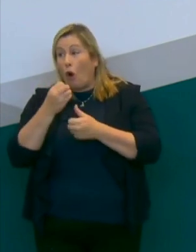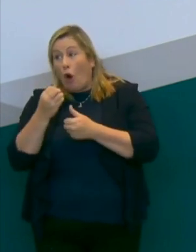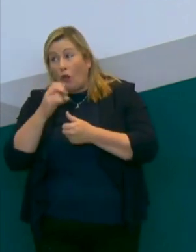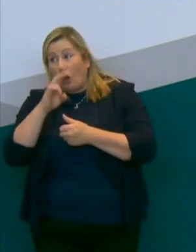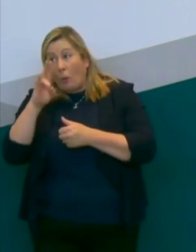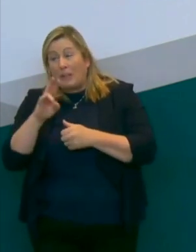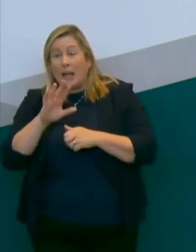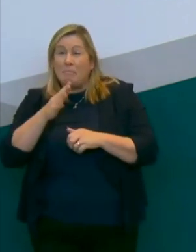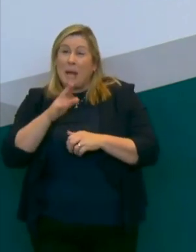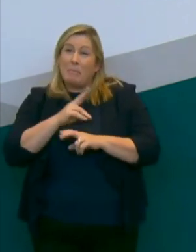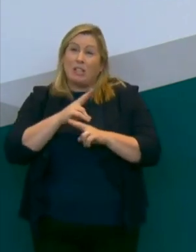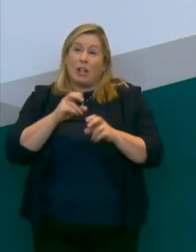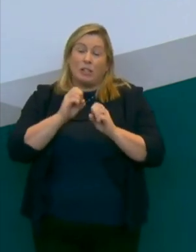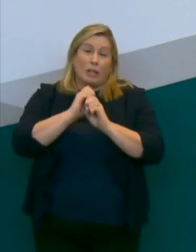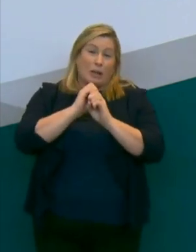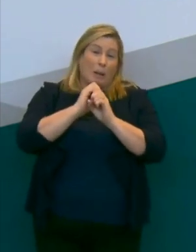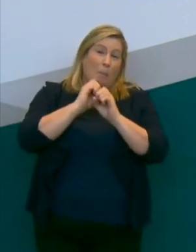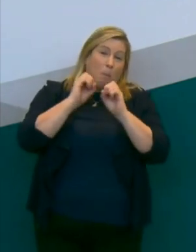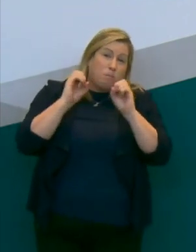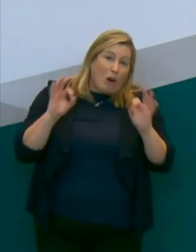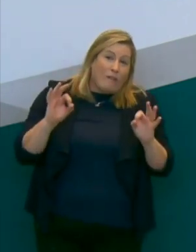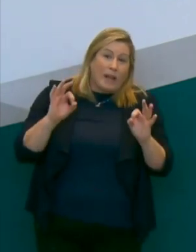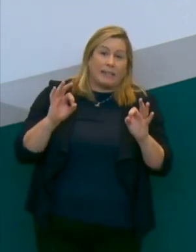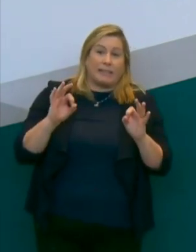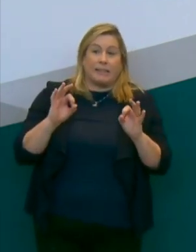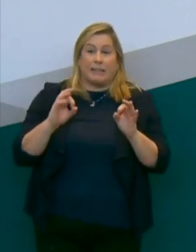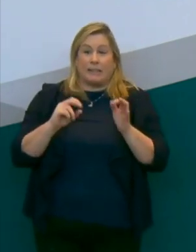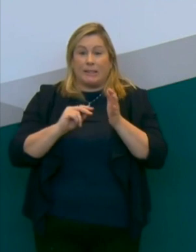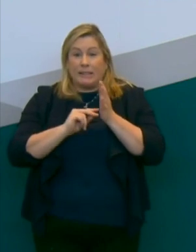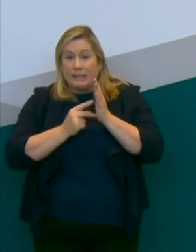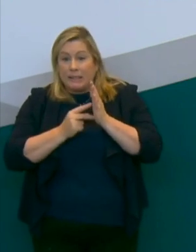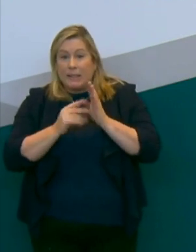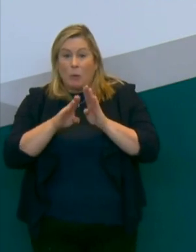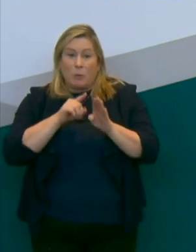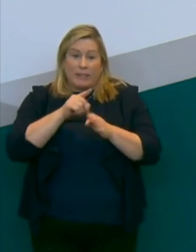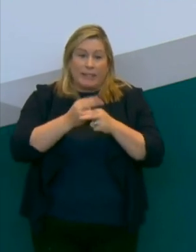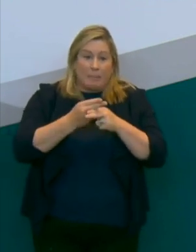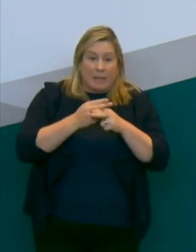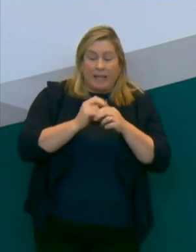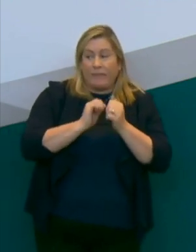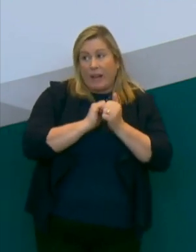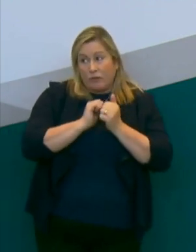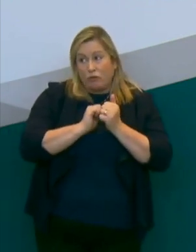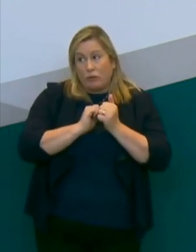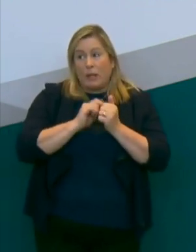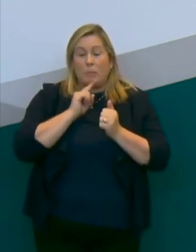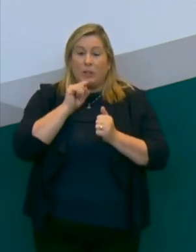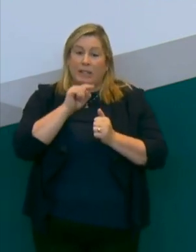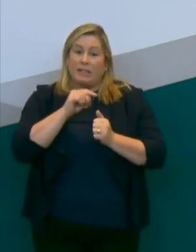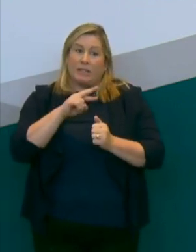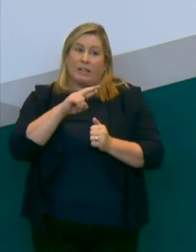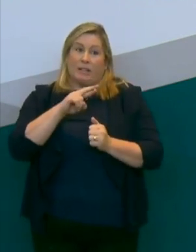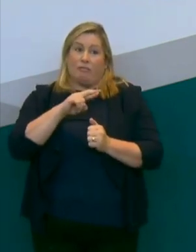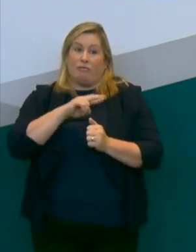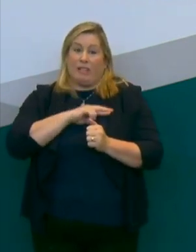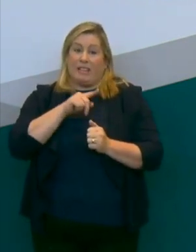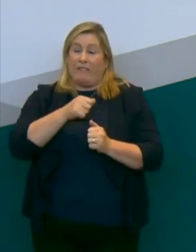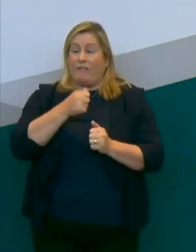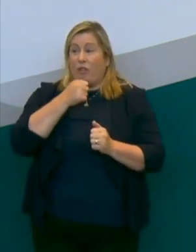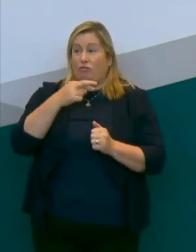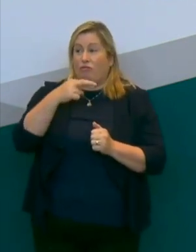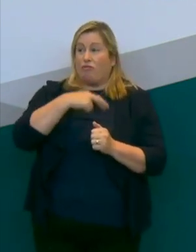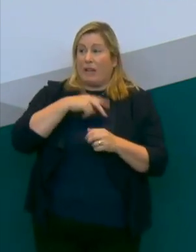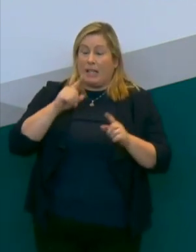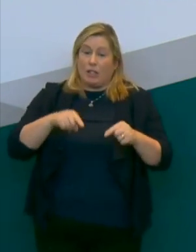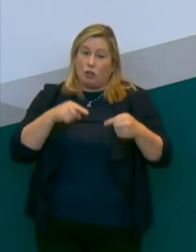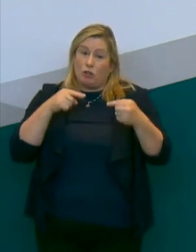things weren't done perfectly in relation to those factory clusters, but they were the first real challenge and they were an